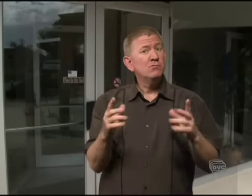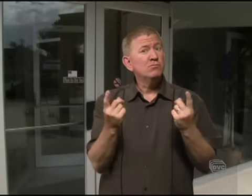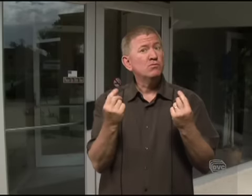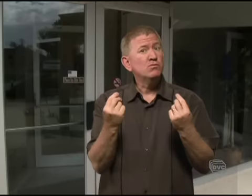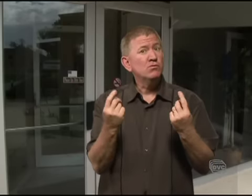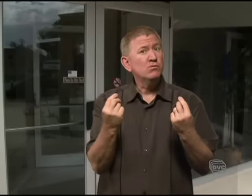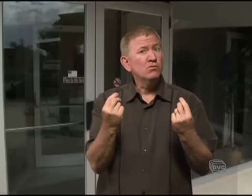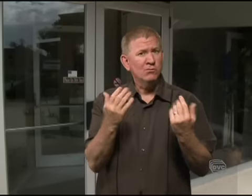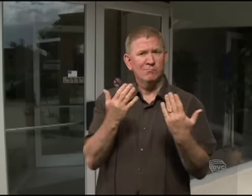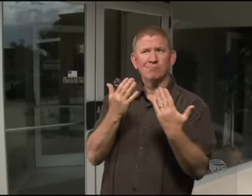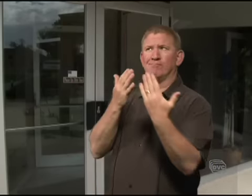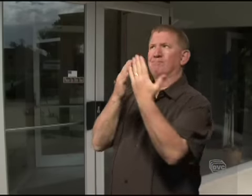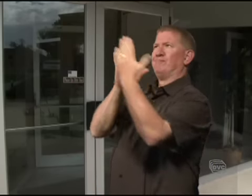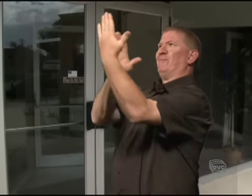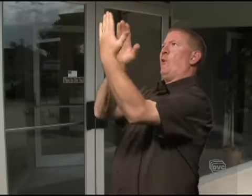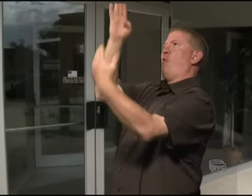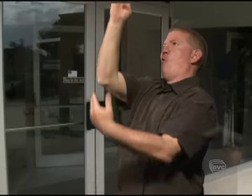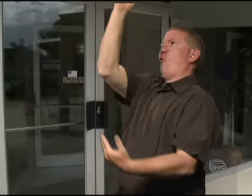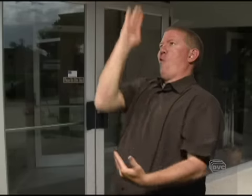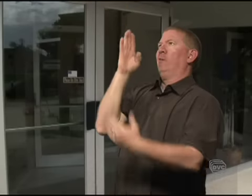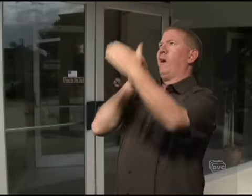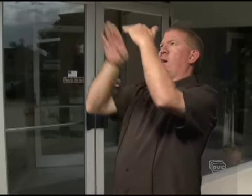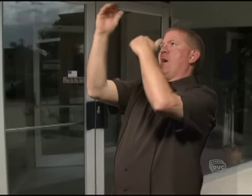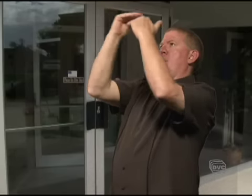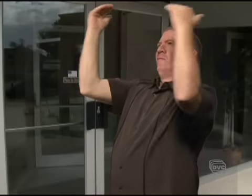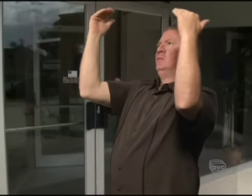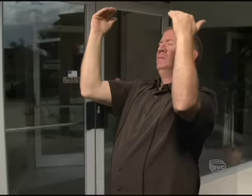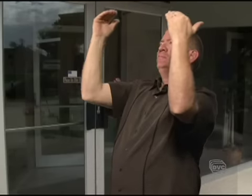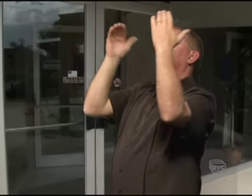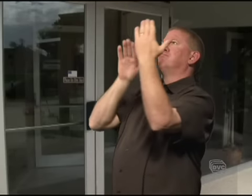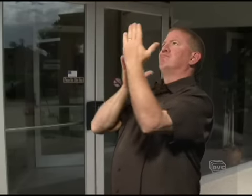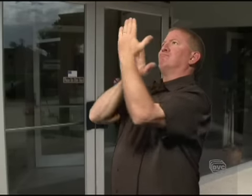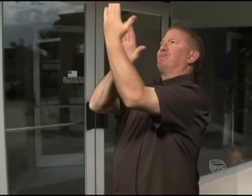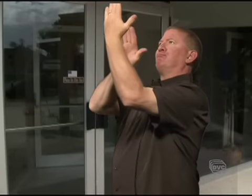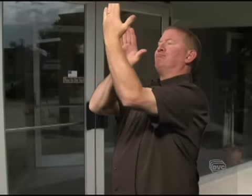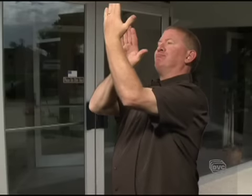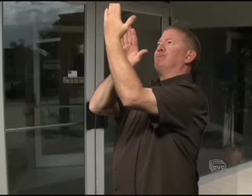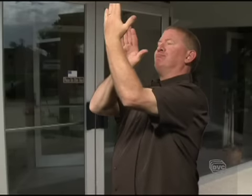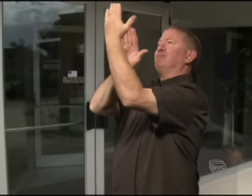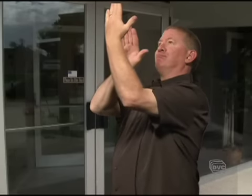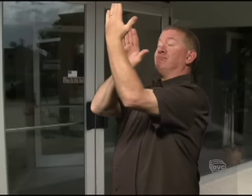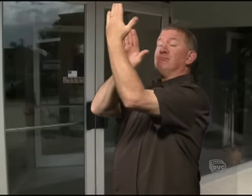to happen? You'll have to face God in heaven. You stand before him